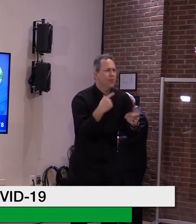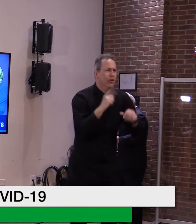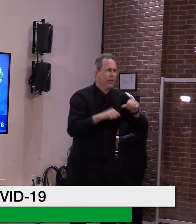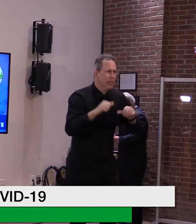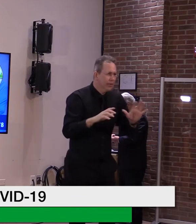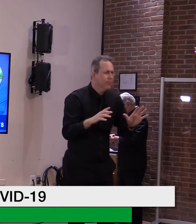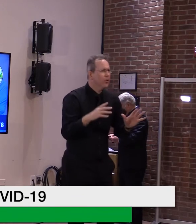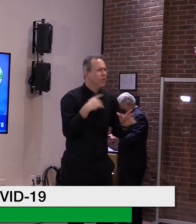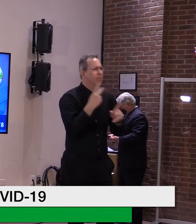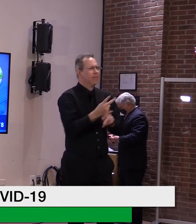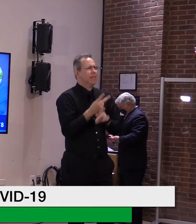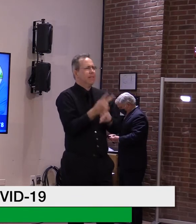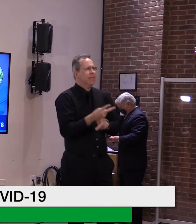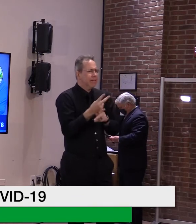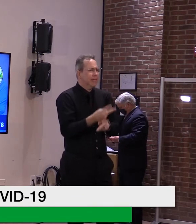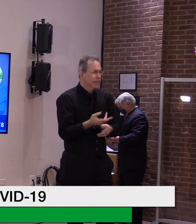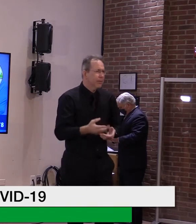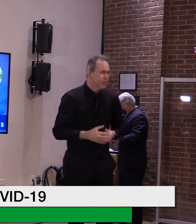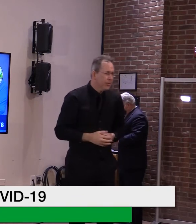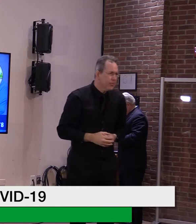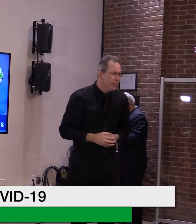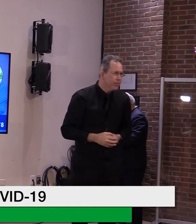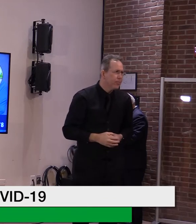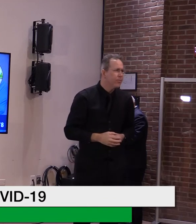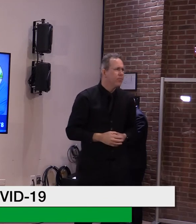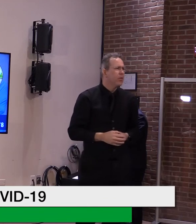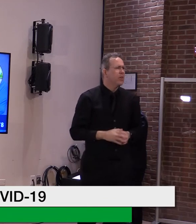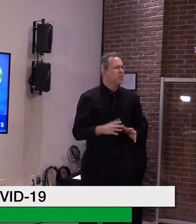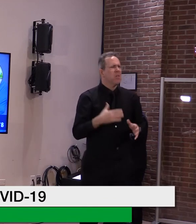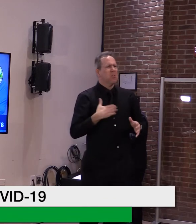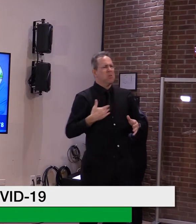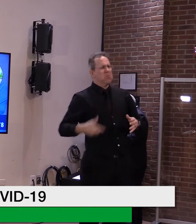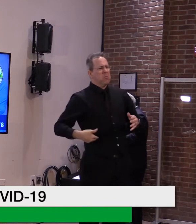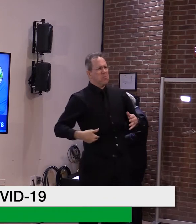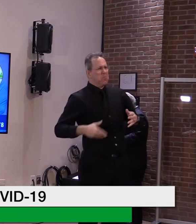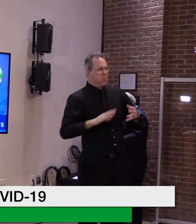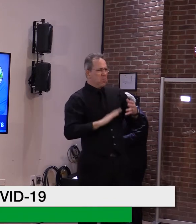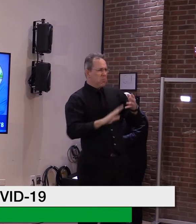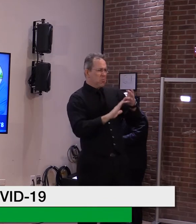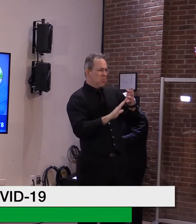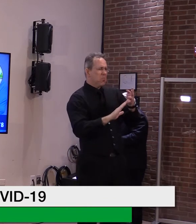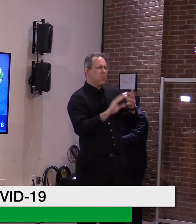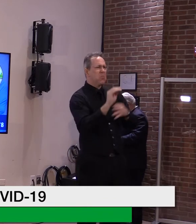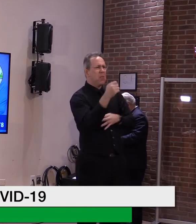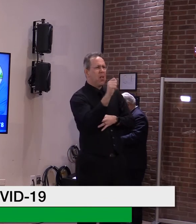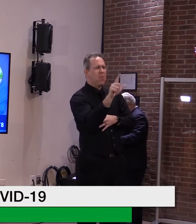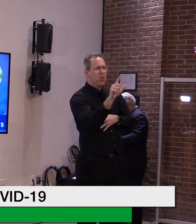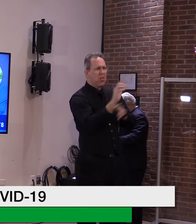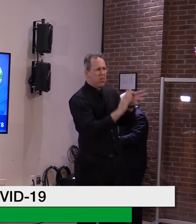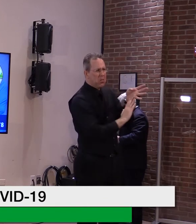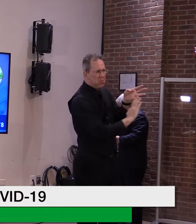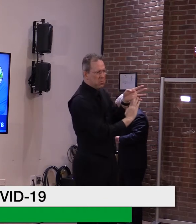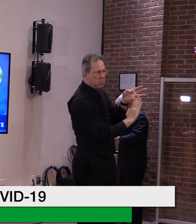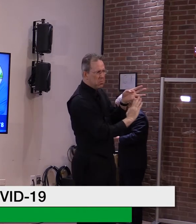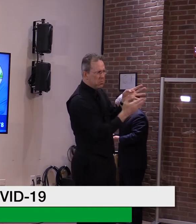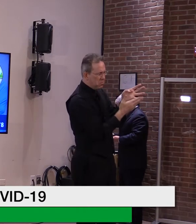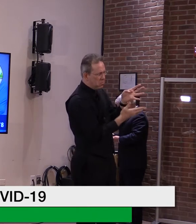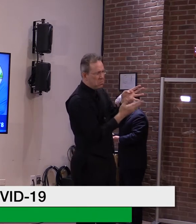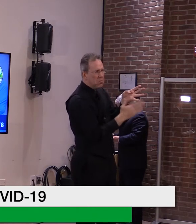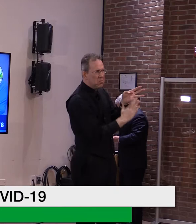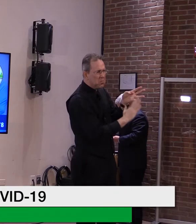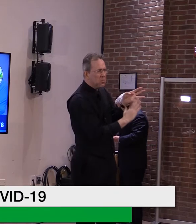the month, first week in April, between now and then, you can expect that we will have more